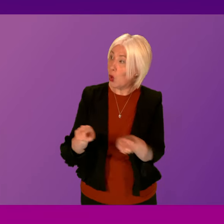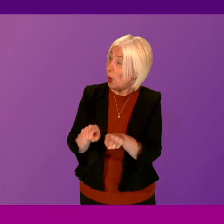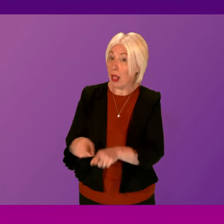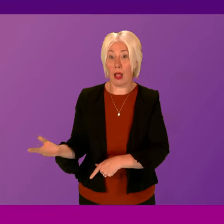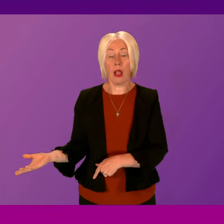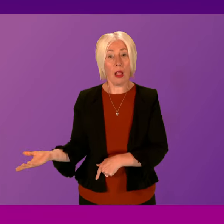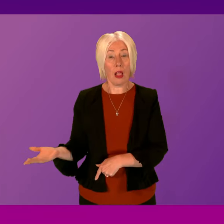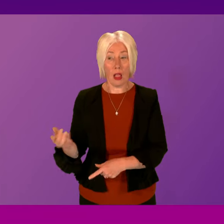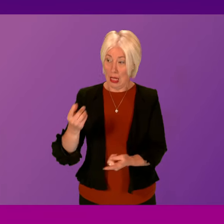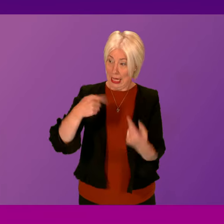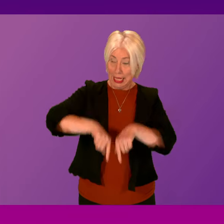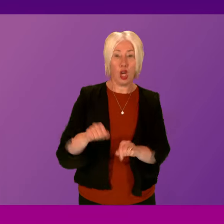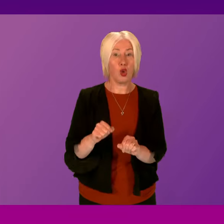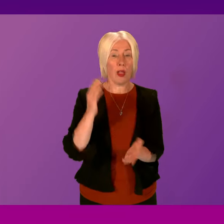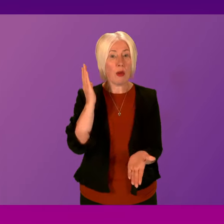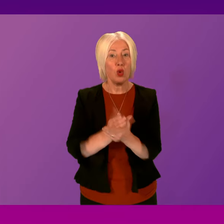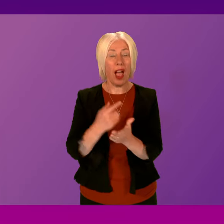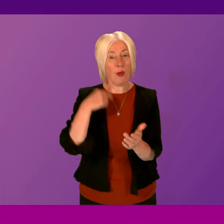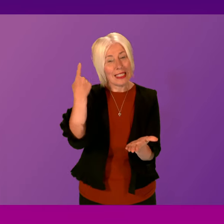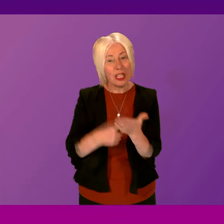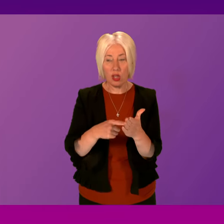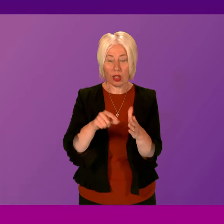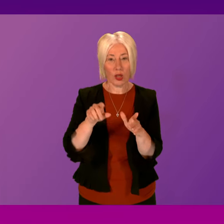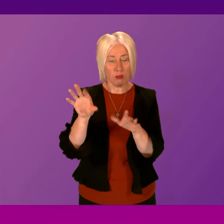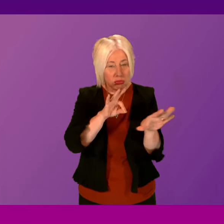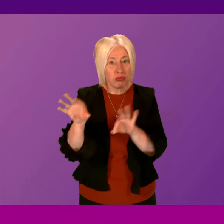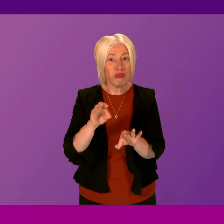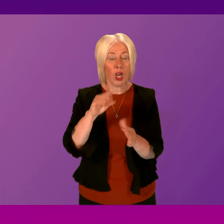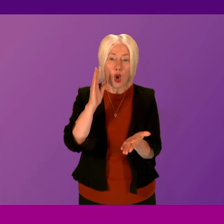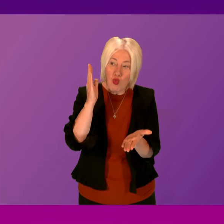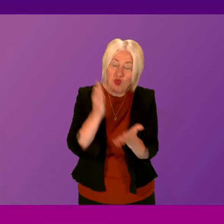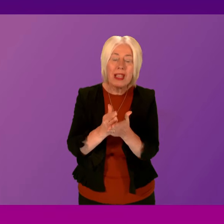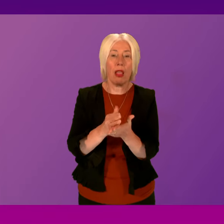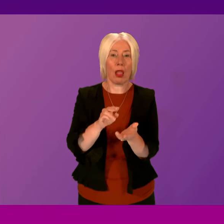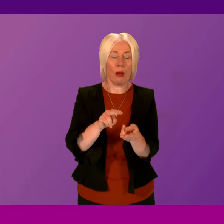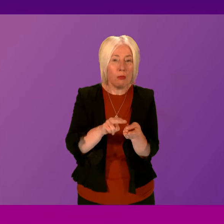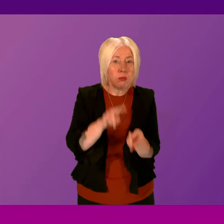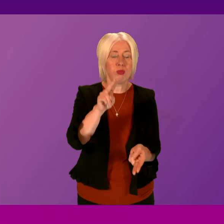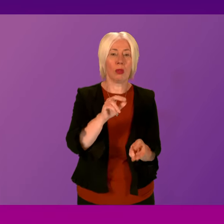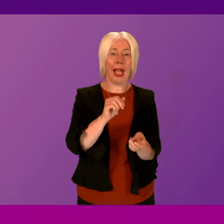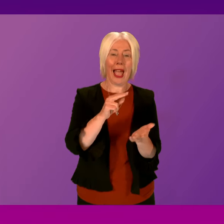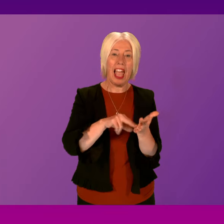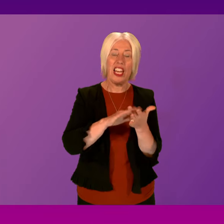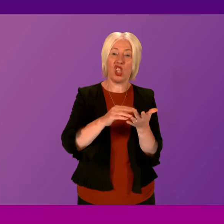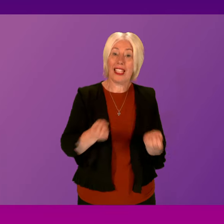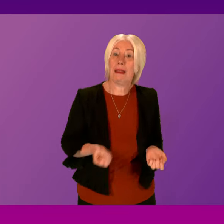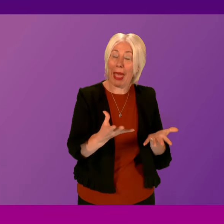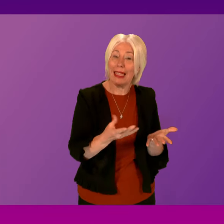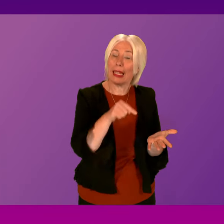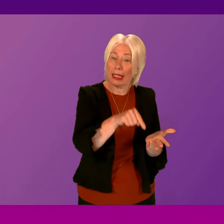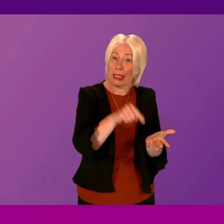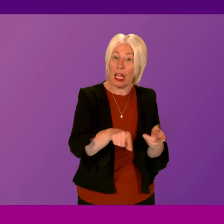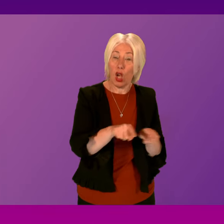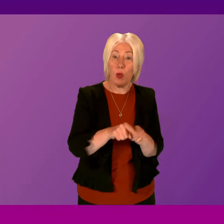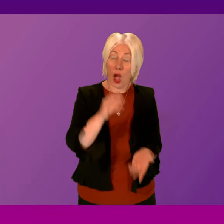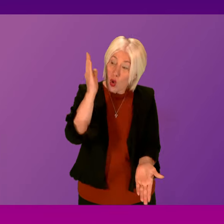of course, we've made sure through the choices we've made in this budget, there's a real terms increase to NHS spending in Scotland, and there's